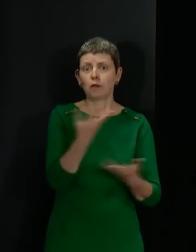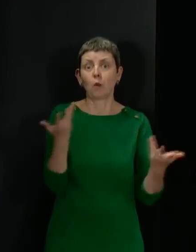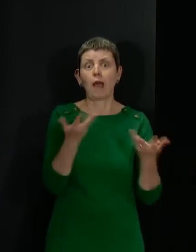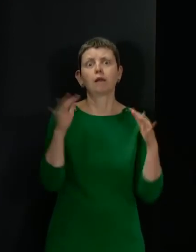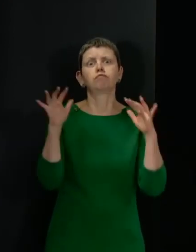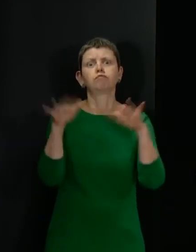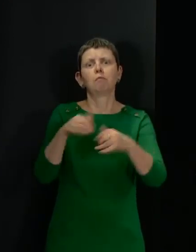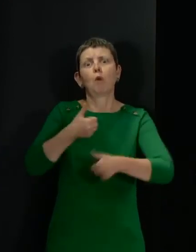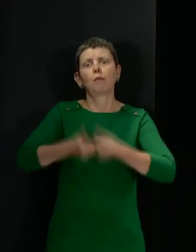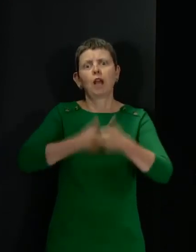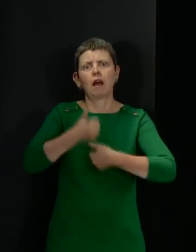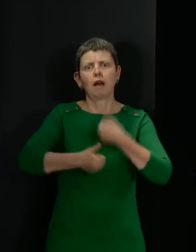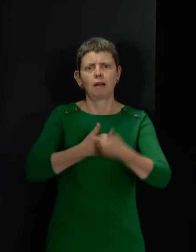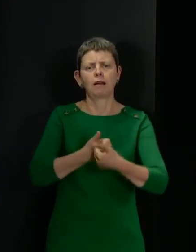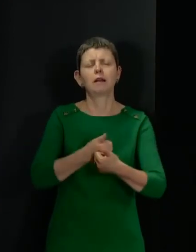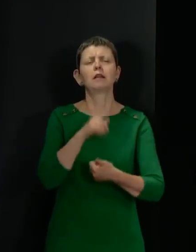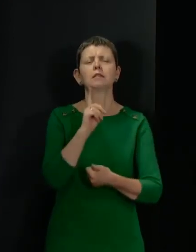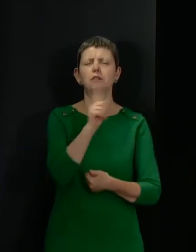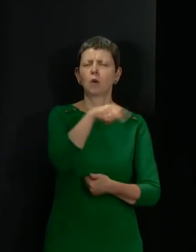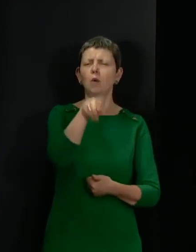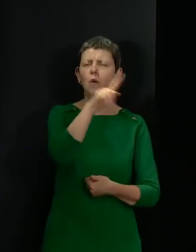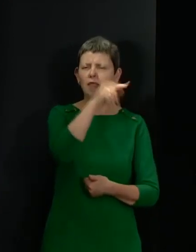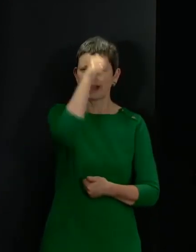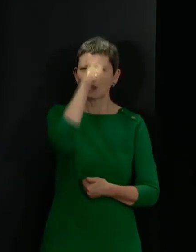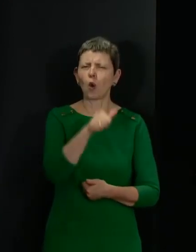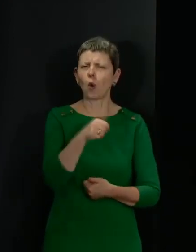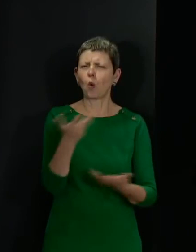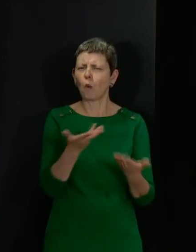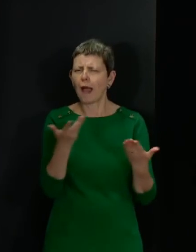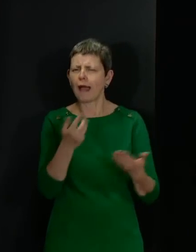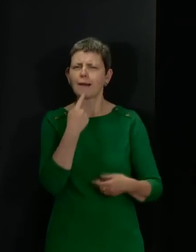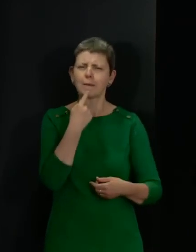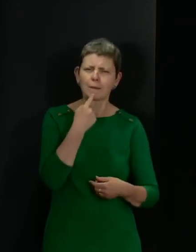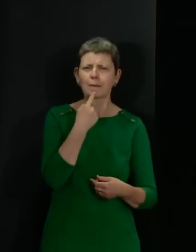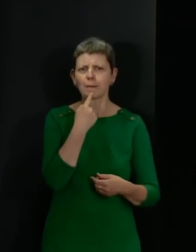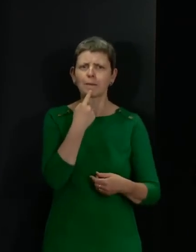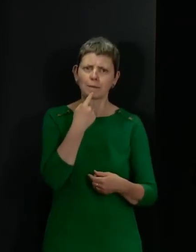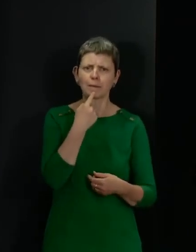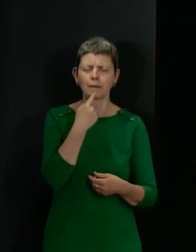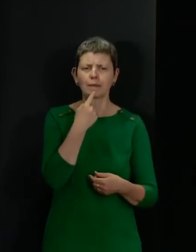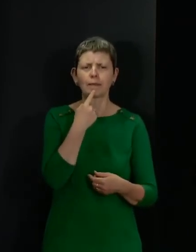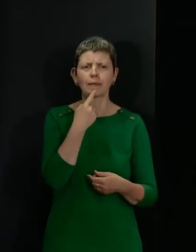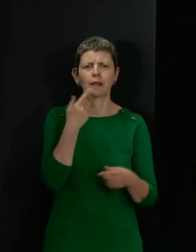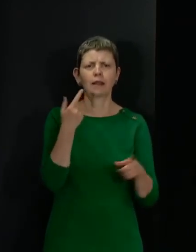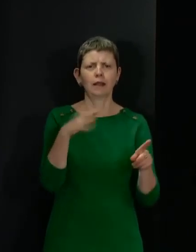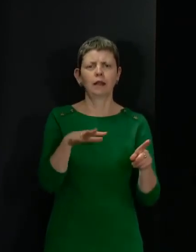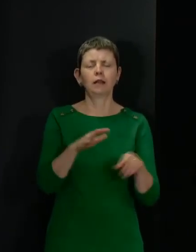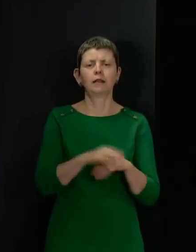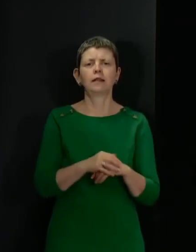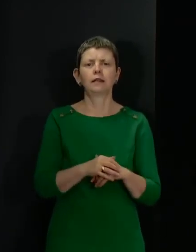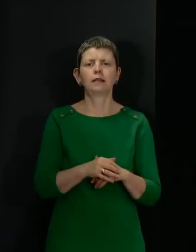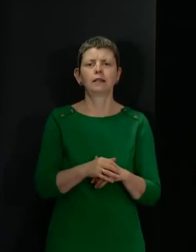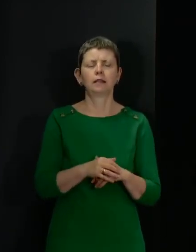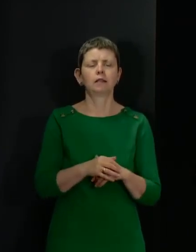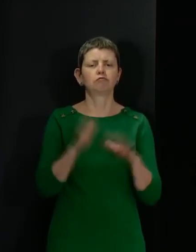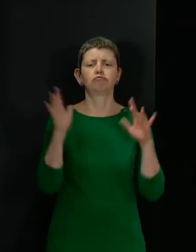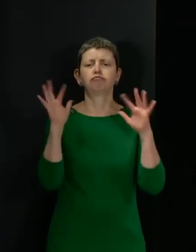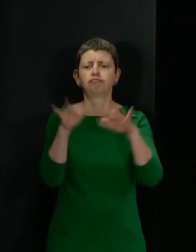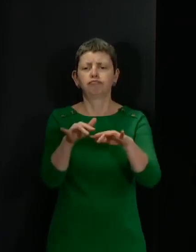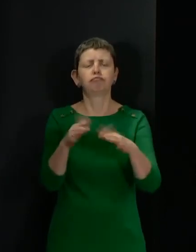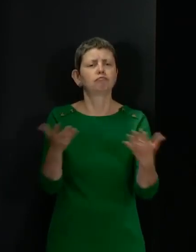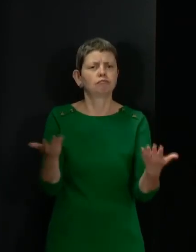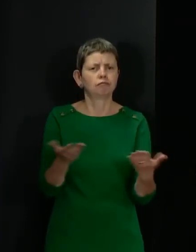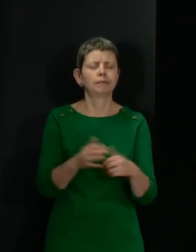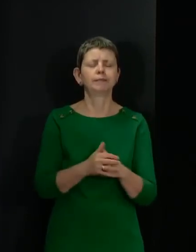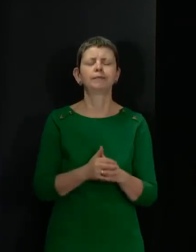with the colleagues in Transport Scotland, colleagues in local authorities, the experience of people arriving and